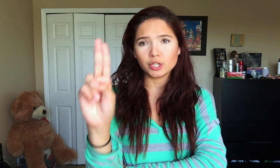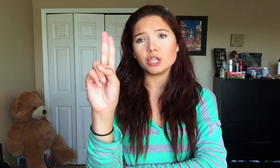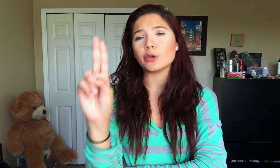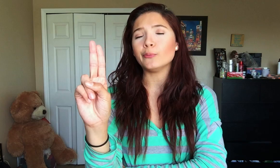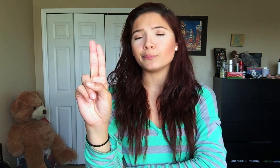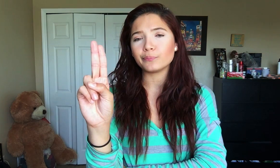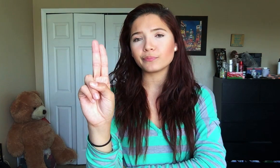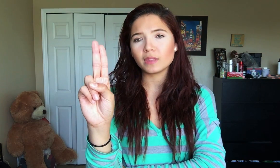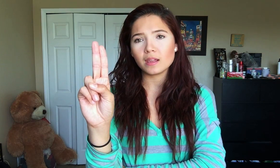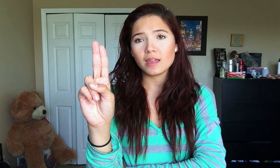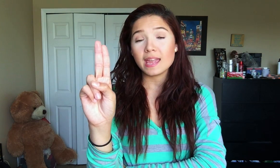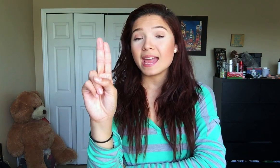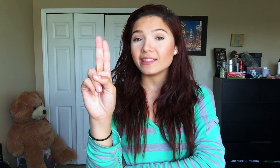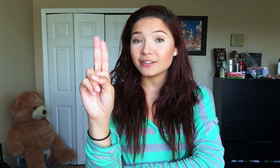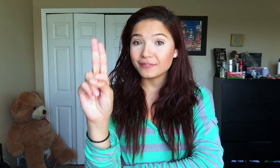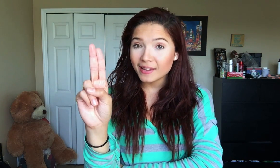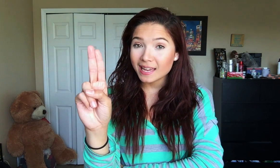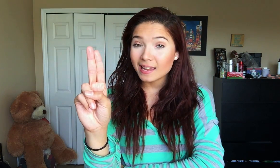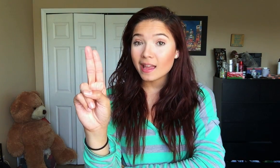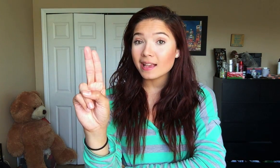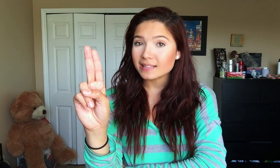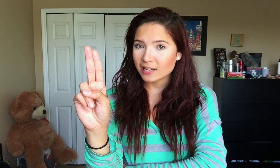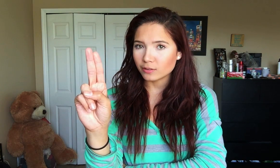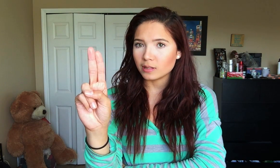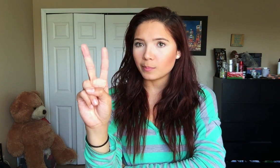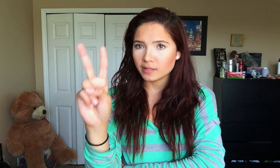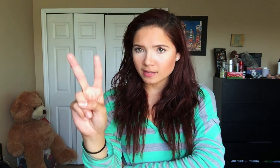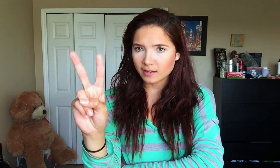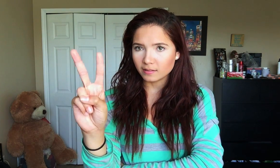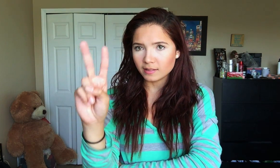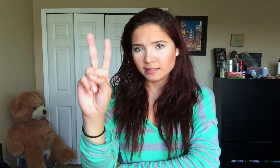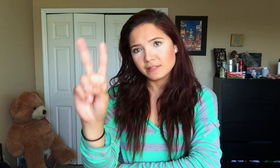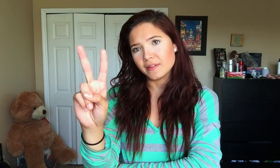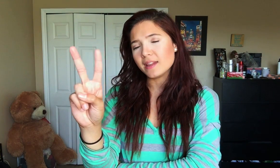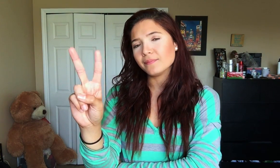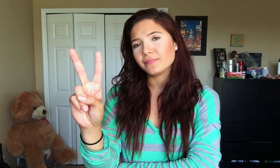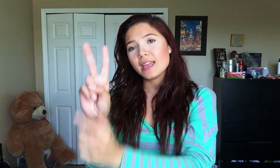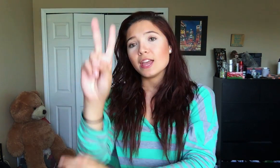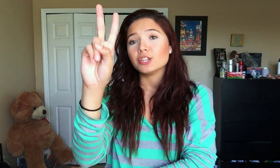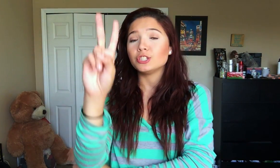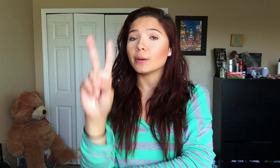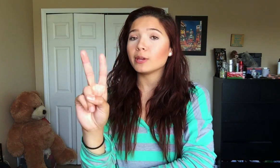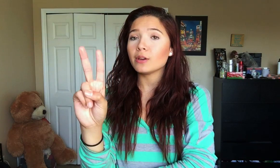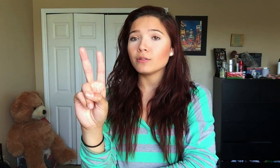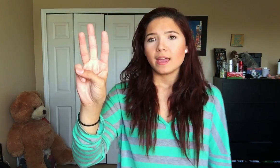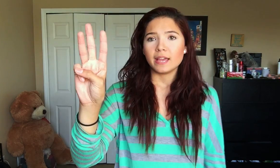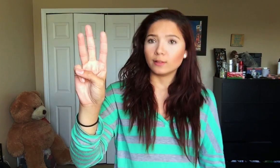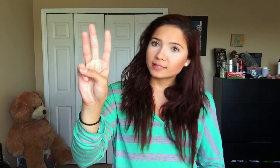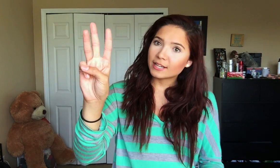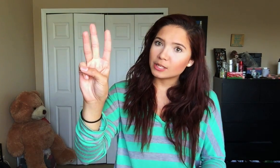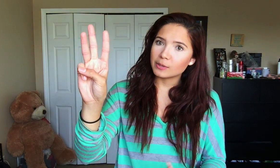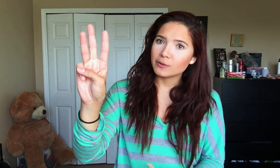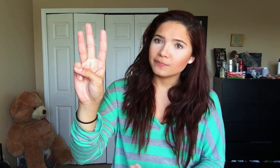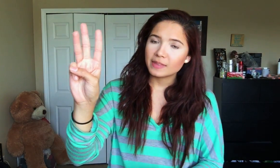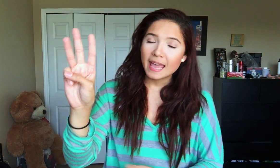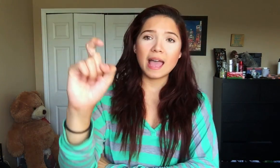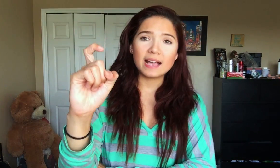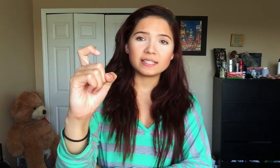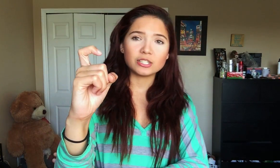to you and then V is actually the peace sign this is V W it looks like a W X is